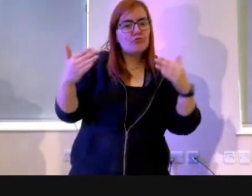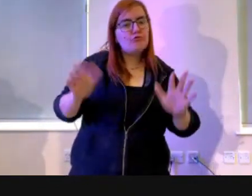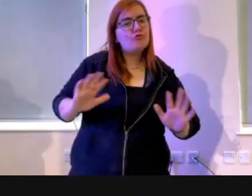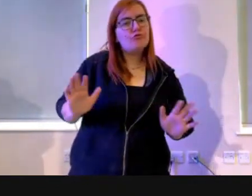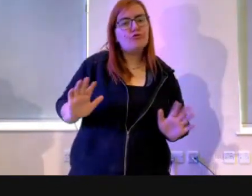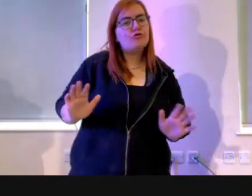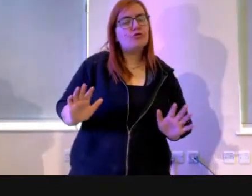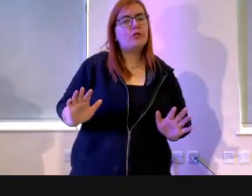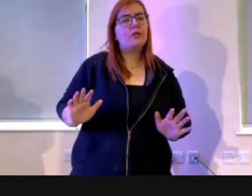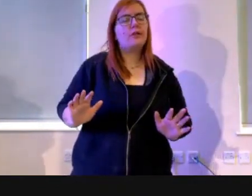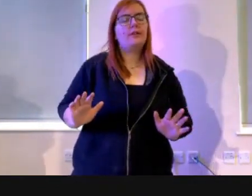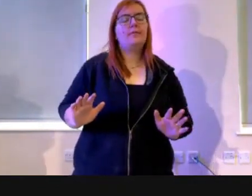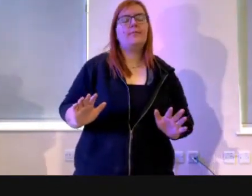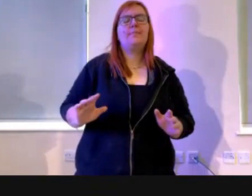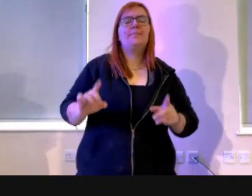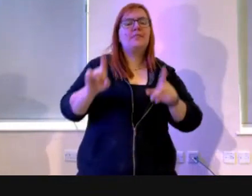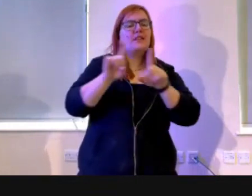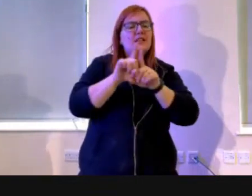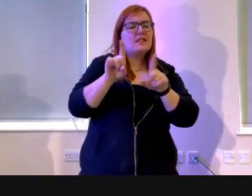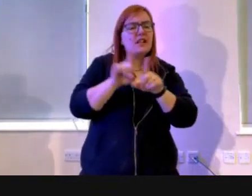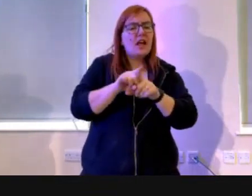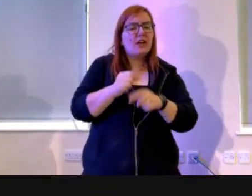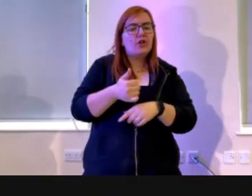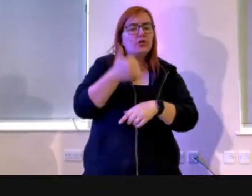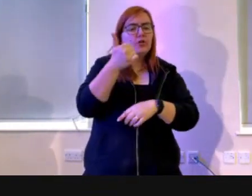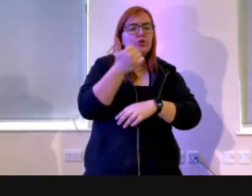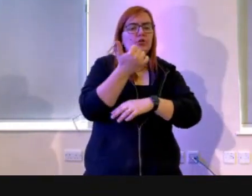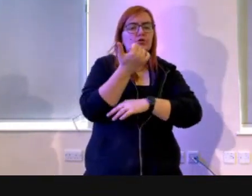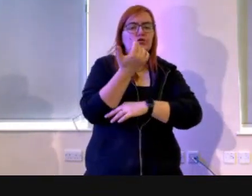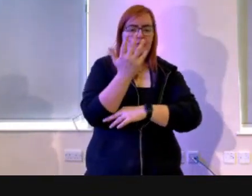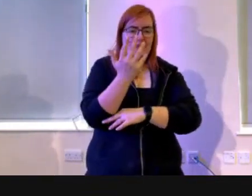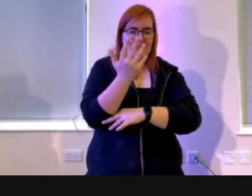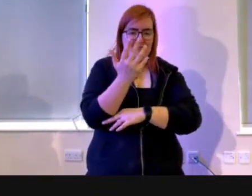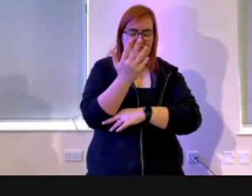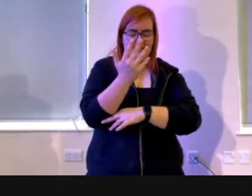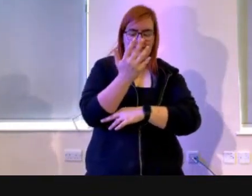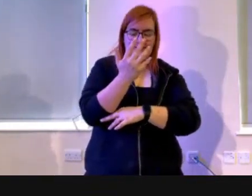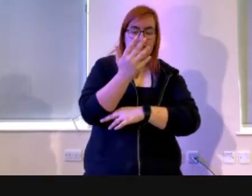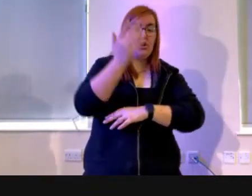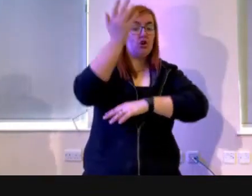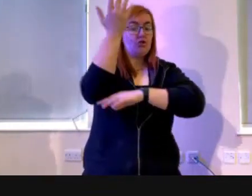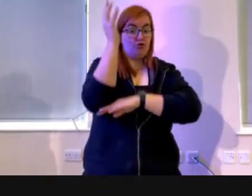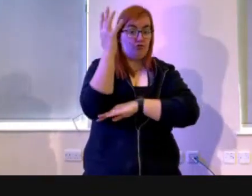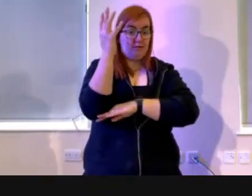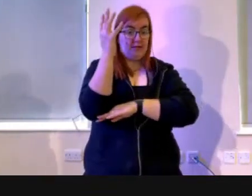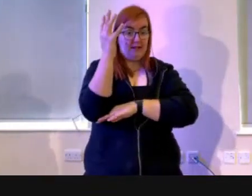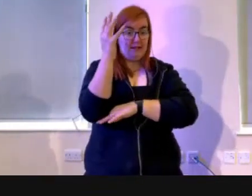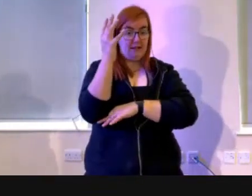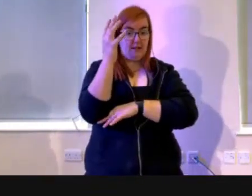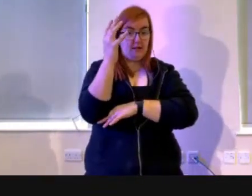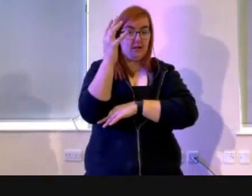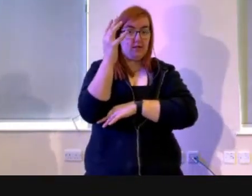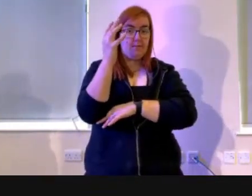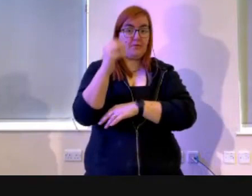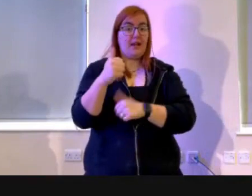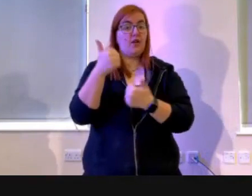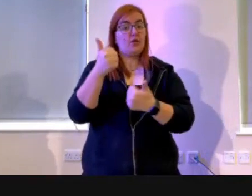It's a bit like a good tree. A good tree, a good fruit doesn't come from a good tree. A good tree